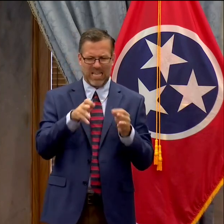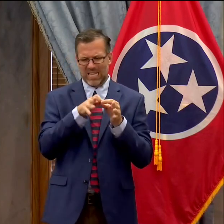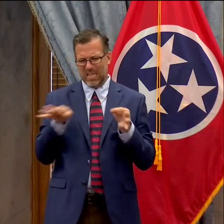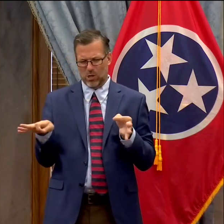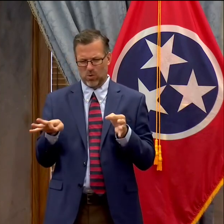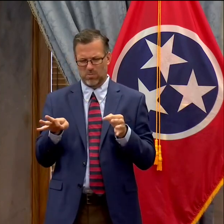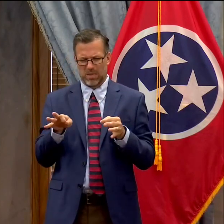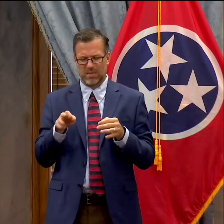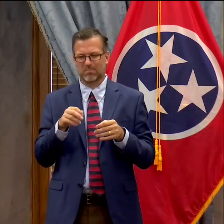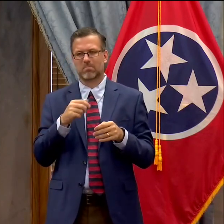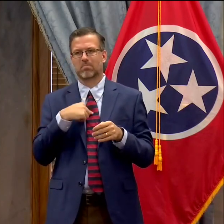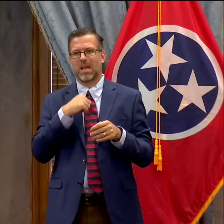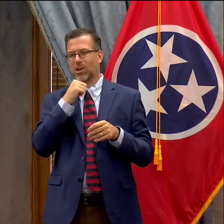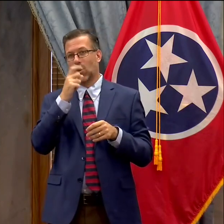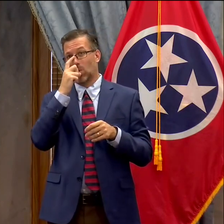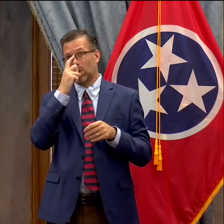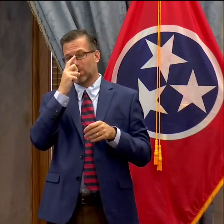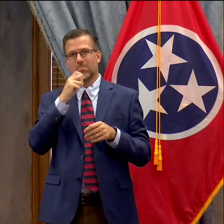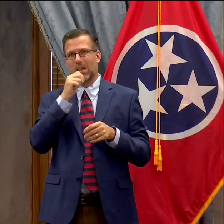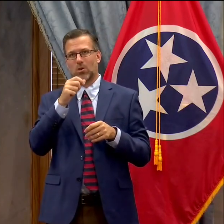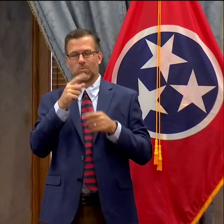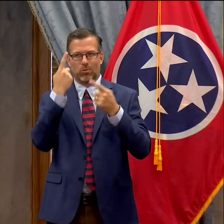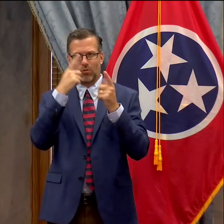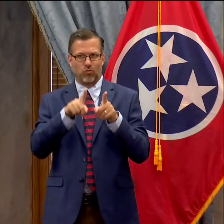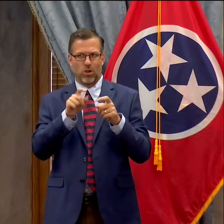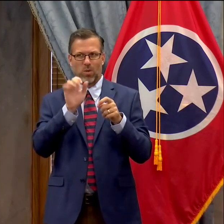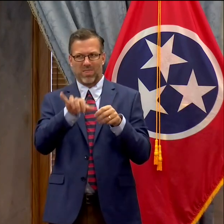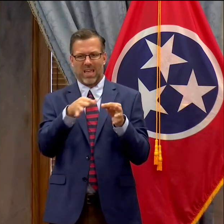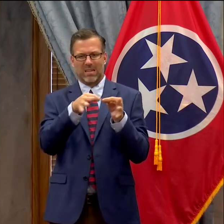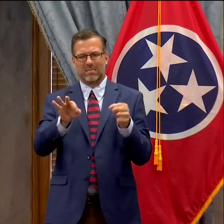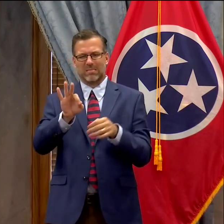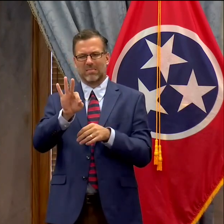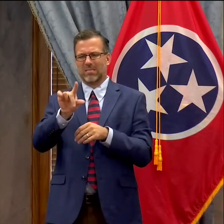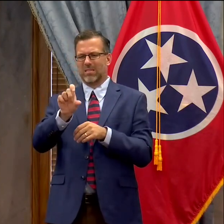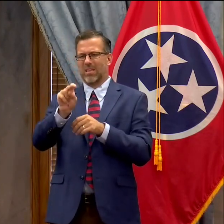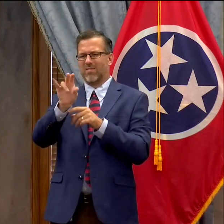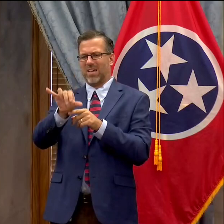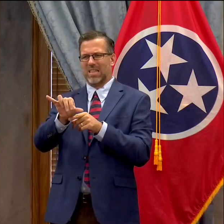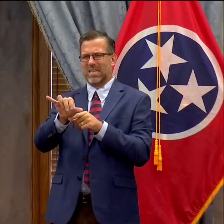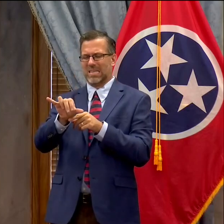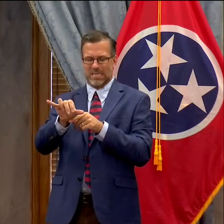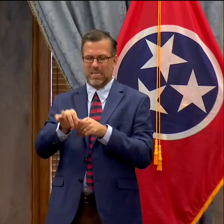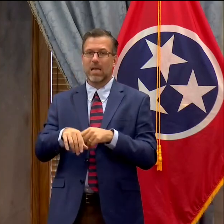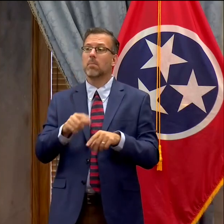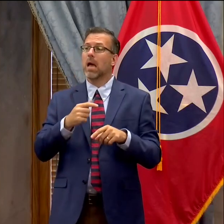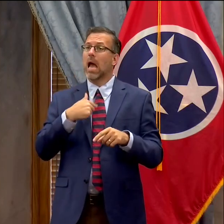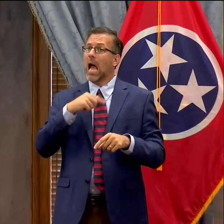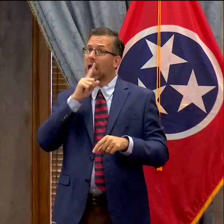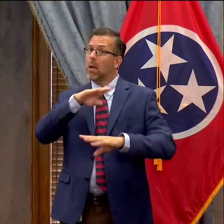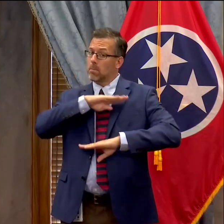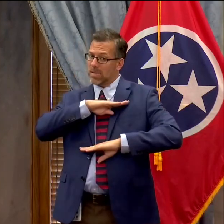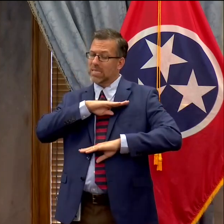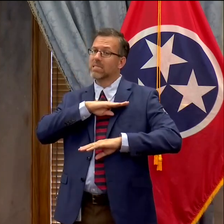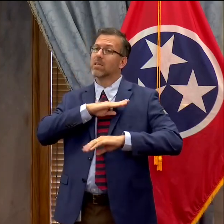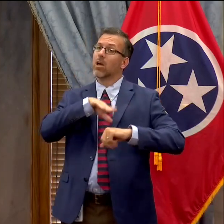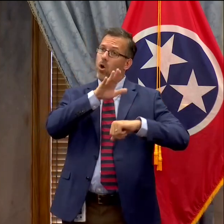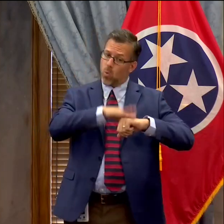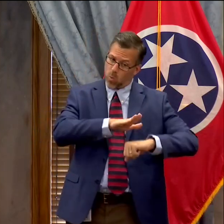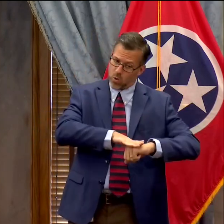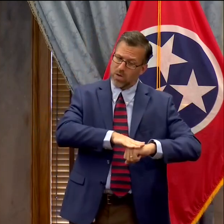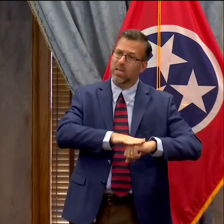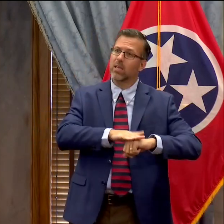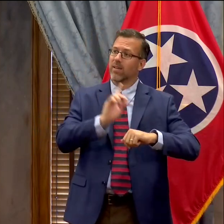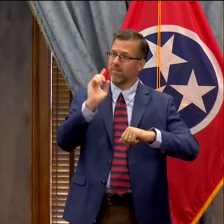would have proposed it differently but I am pleased with the way uh that that provision for warning mitigates uh